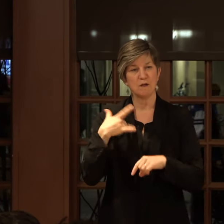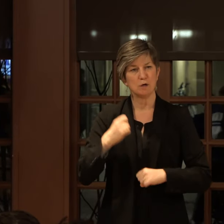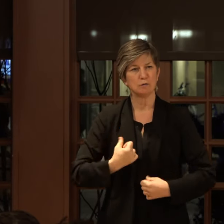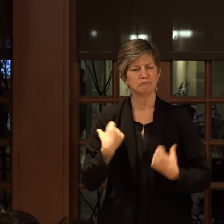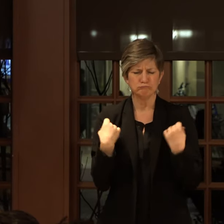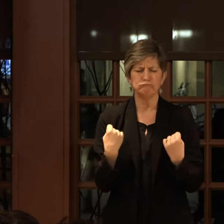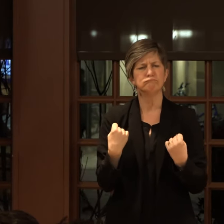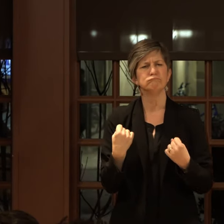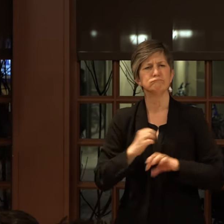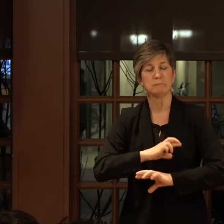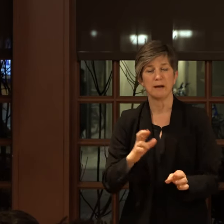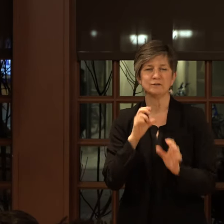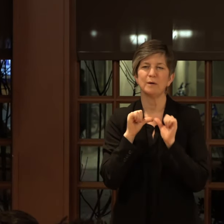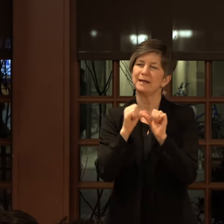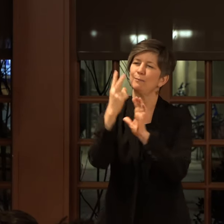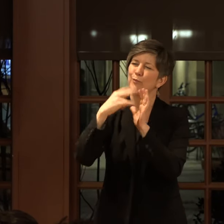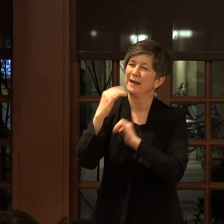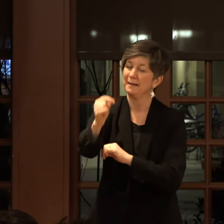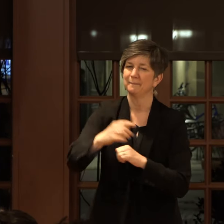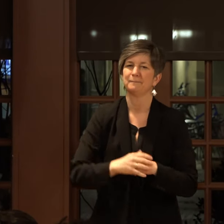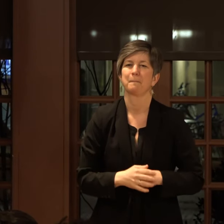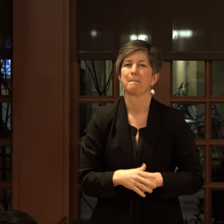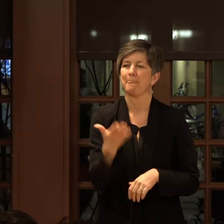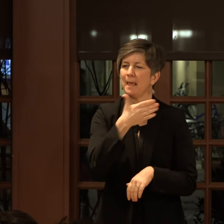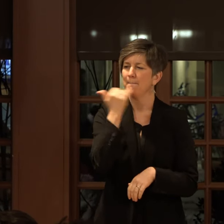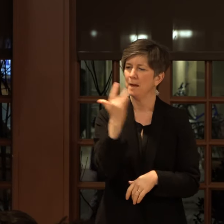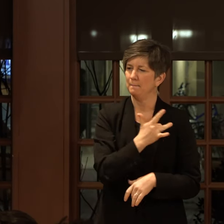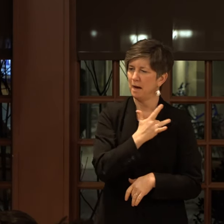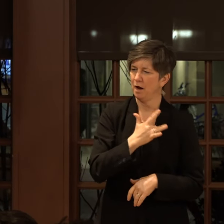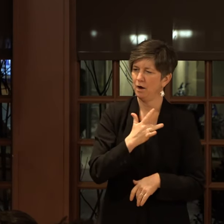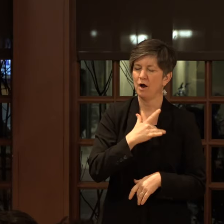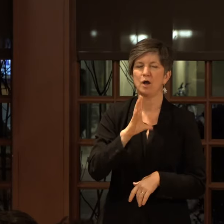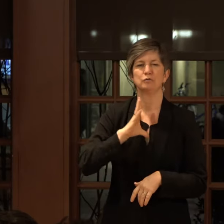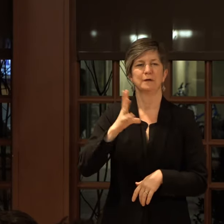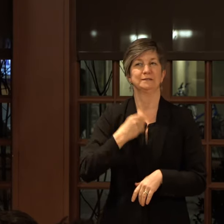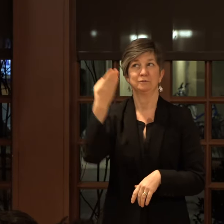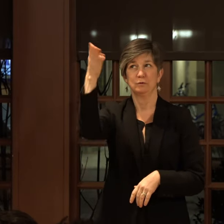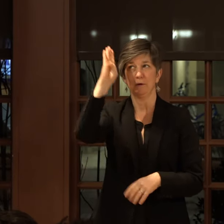keep reading the poem. This is Better My Heart, Transgender God.